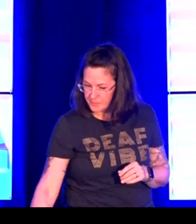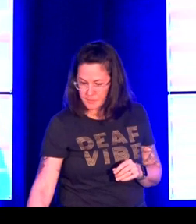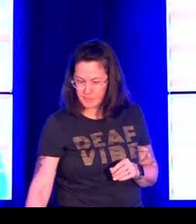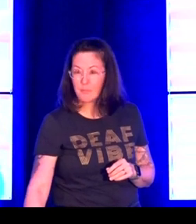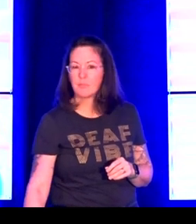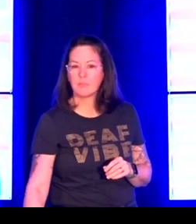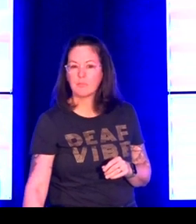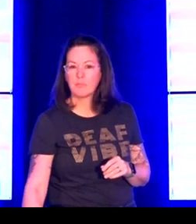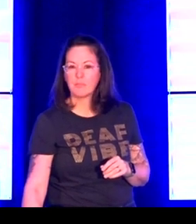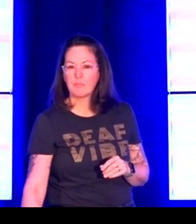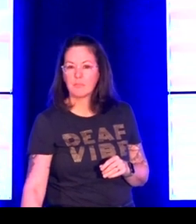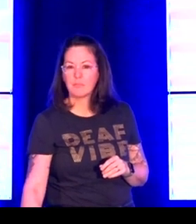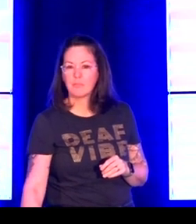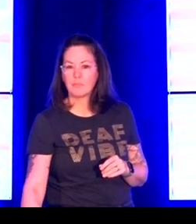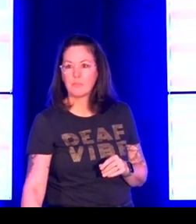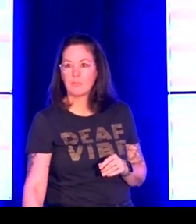for people.